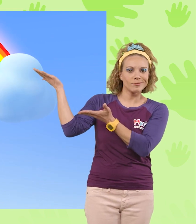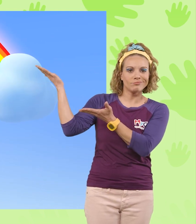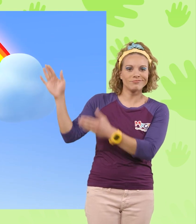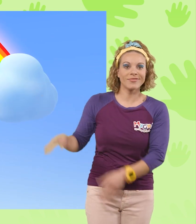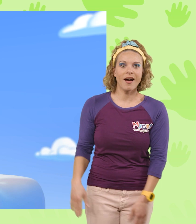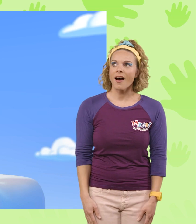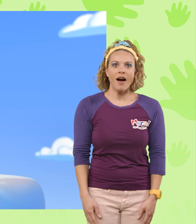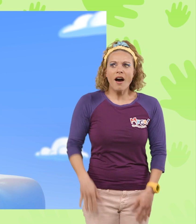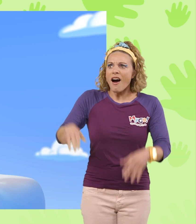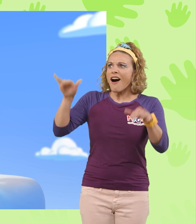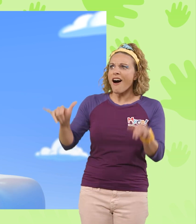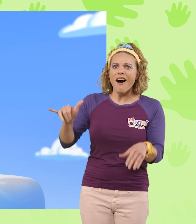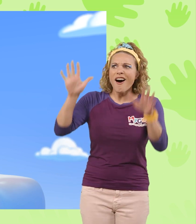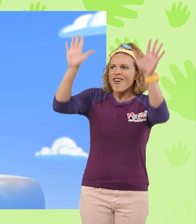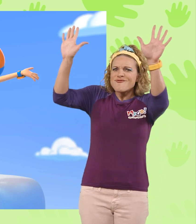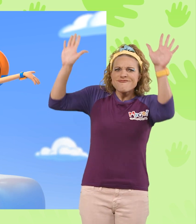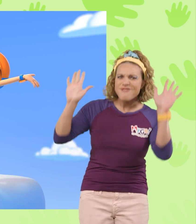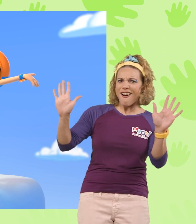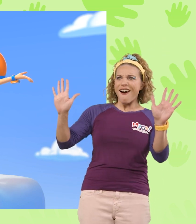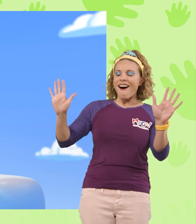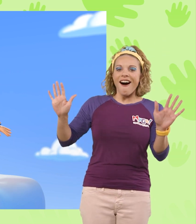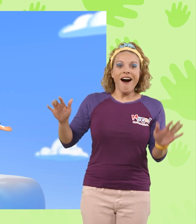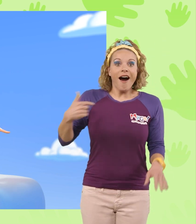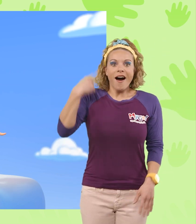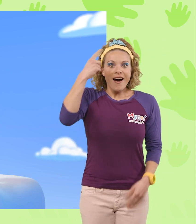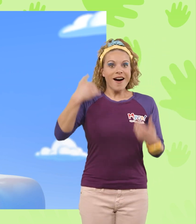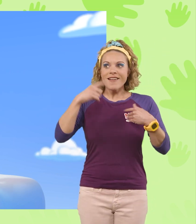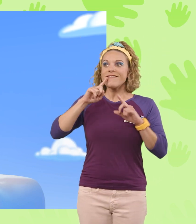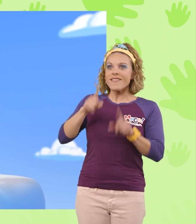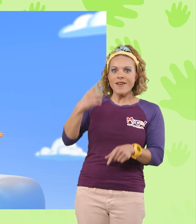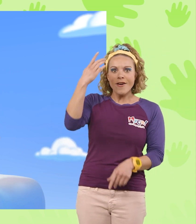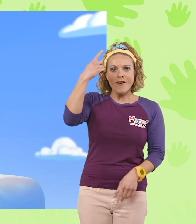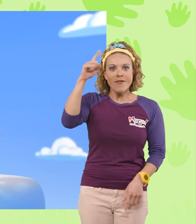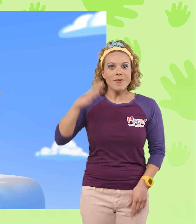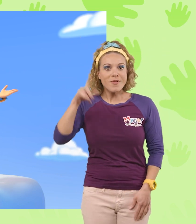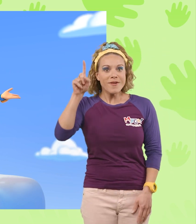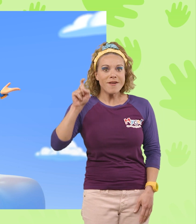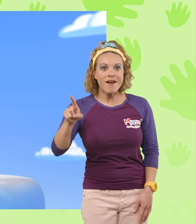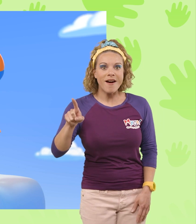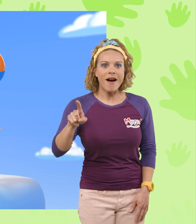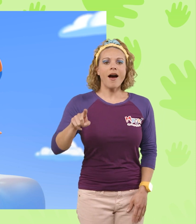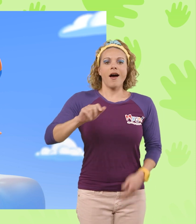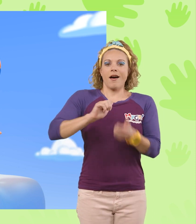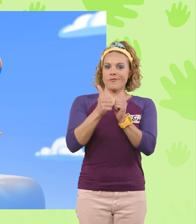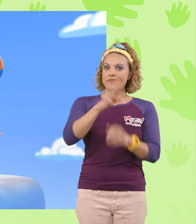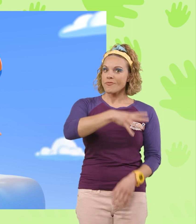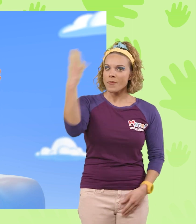That is awesome! I think I have the answer to my question! How does a rainbow get all